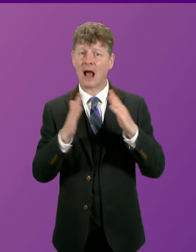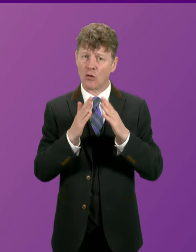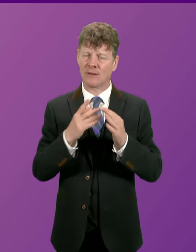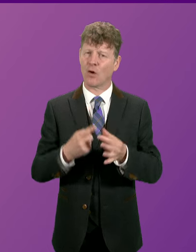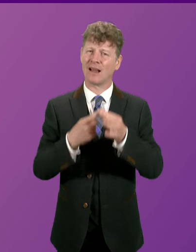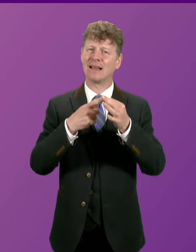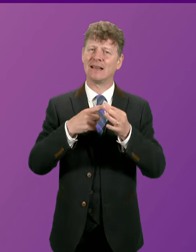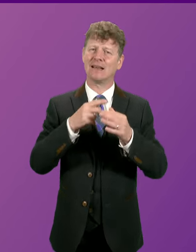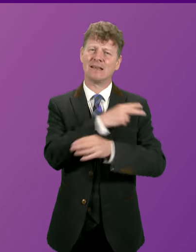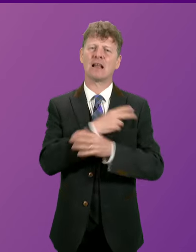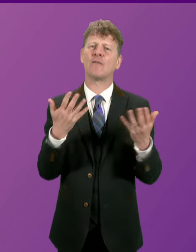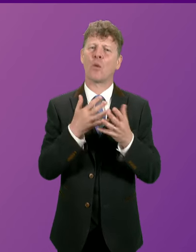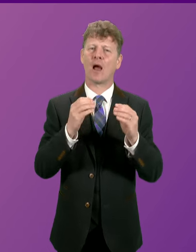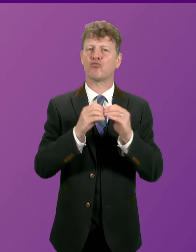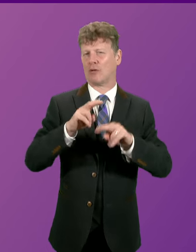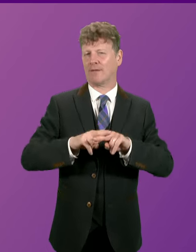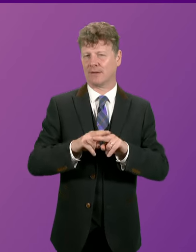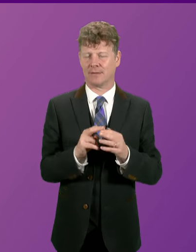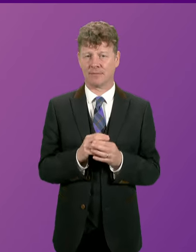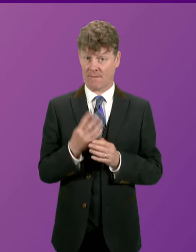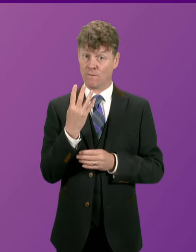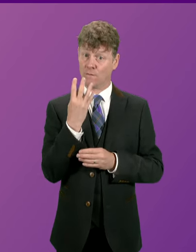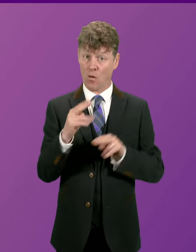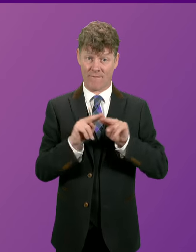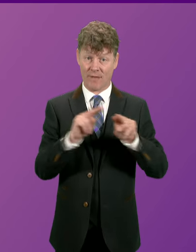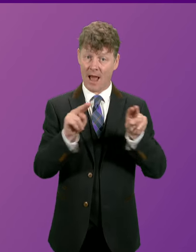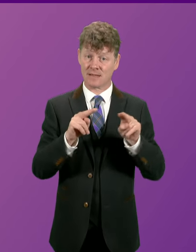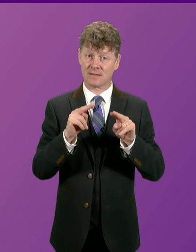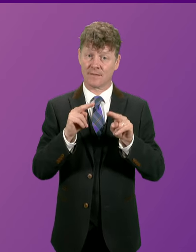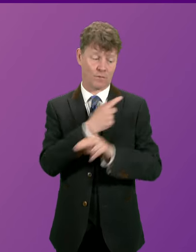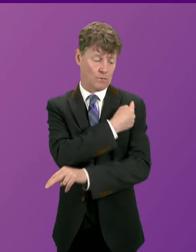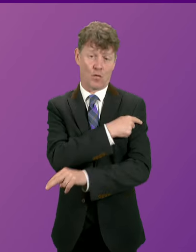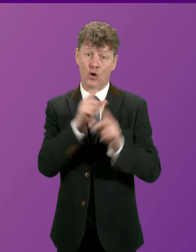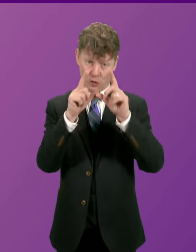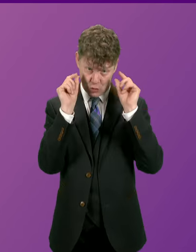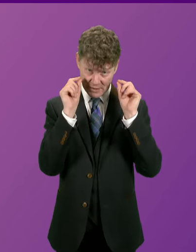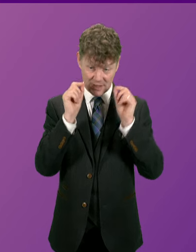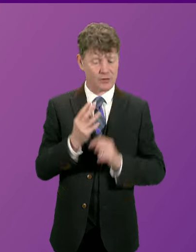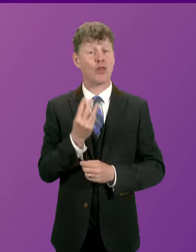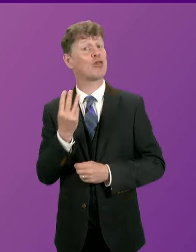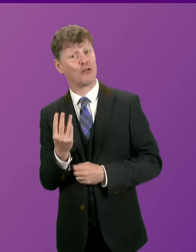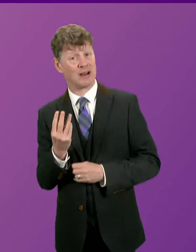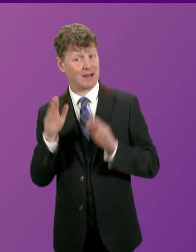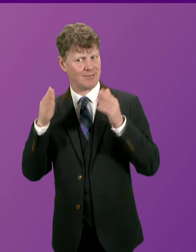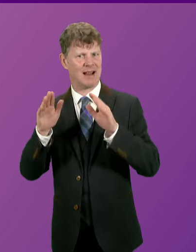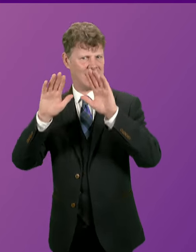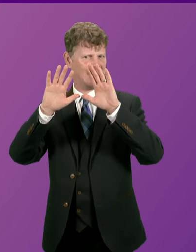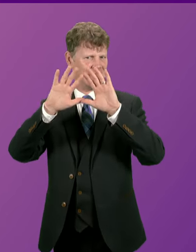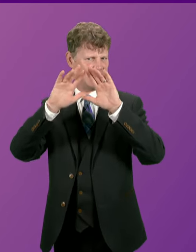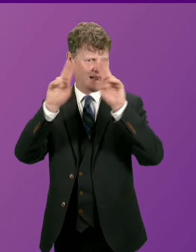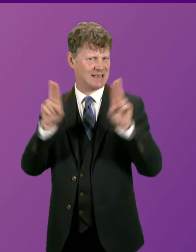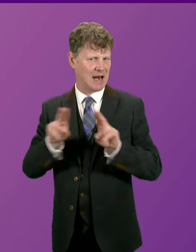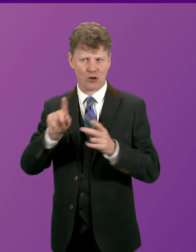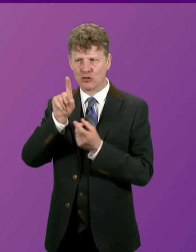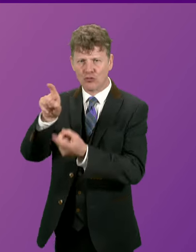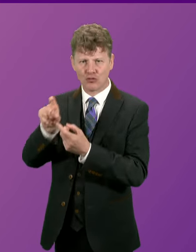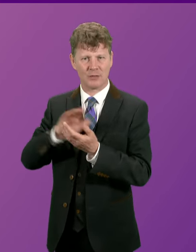Broadford. There are four flats that have been leased for nurses, three of which are supporting the International Recruitment Project, which brings skills